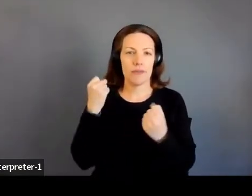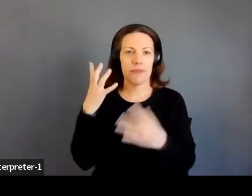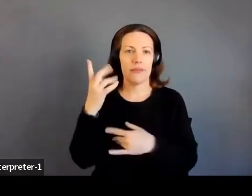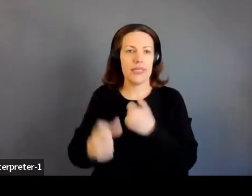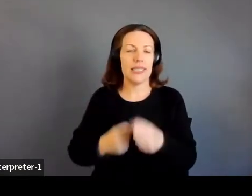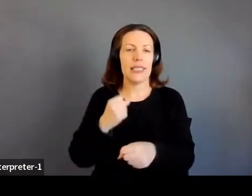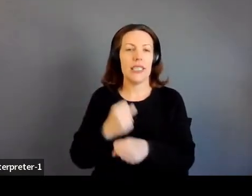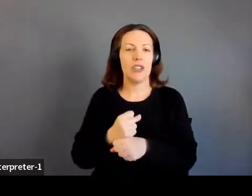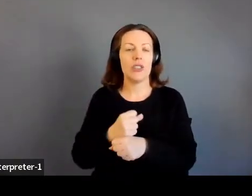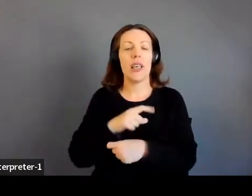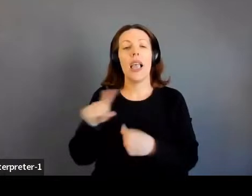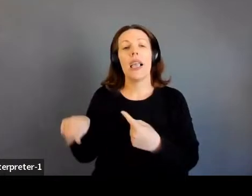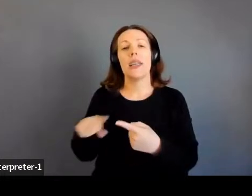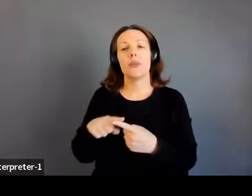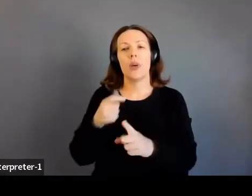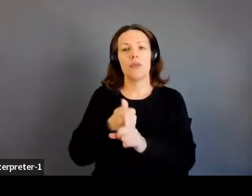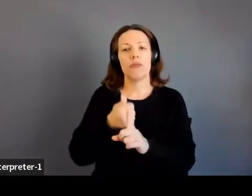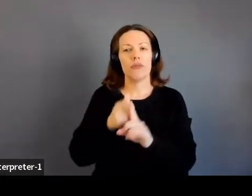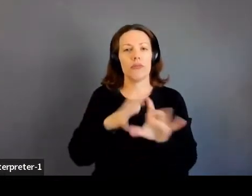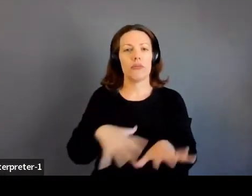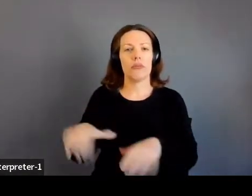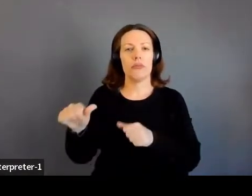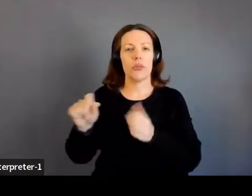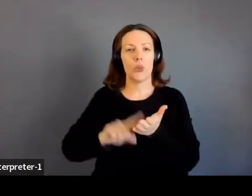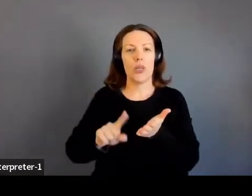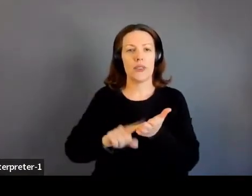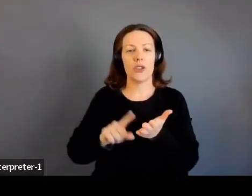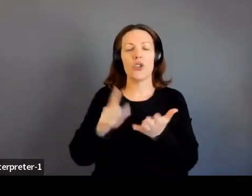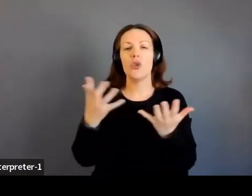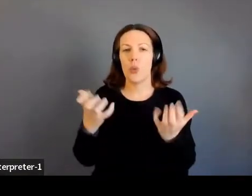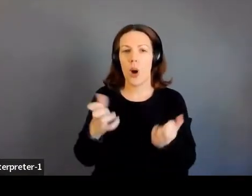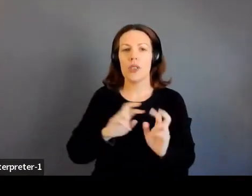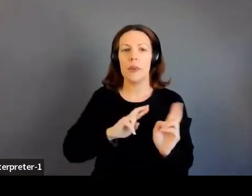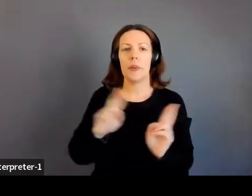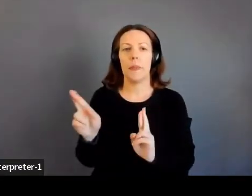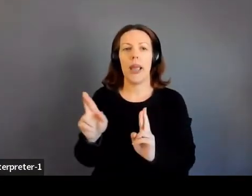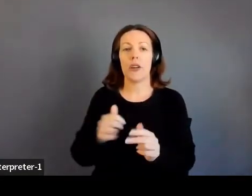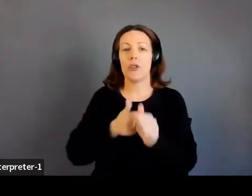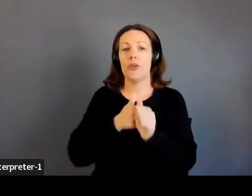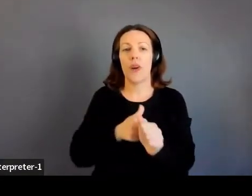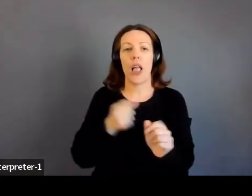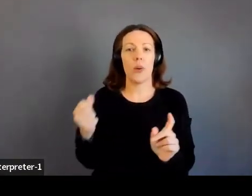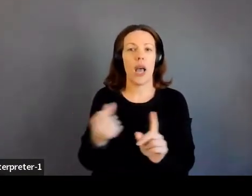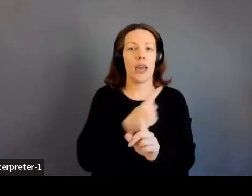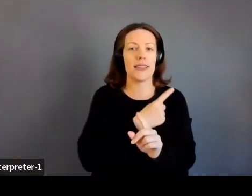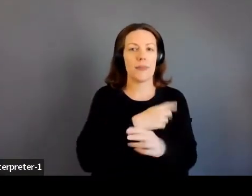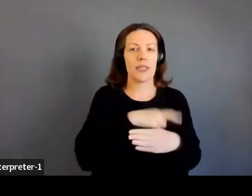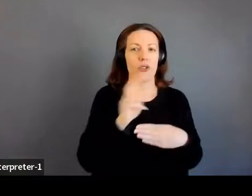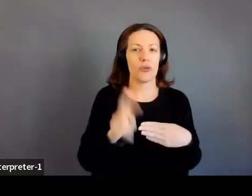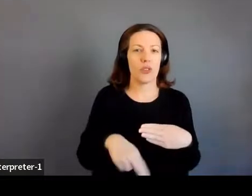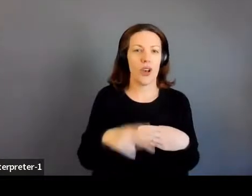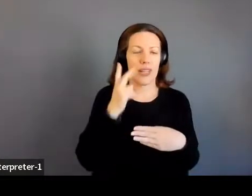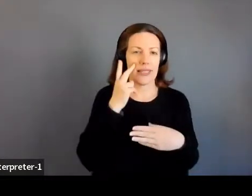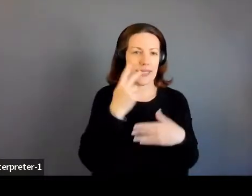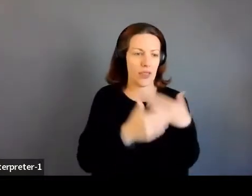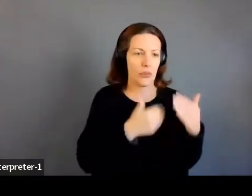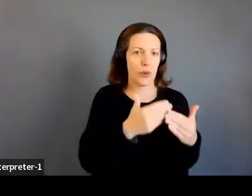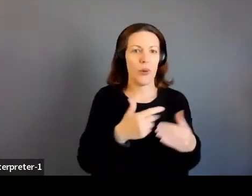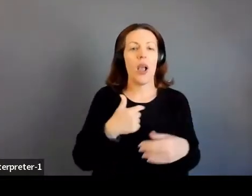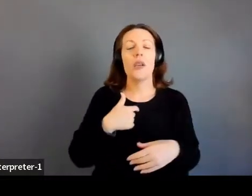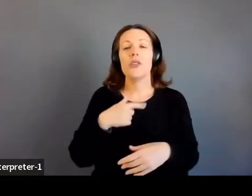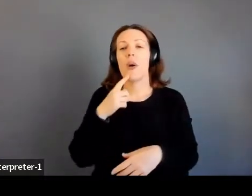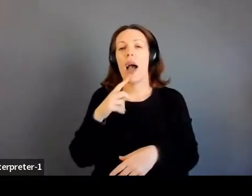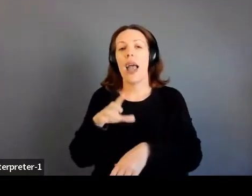when you're doing research, you always want to be prepared to follow an unexpected result and see it through. So I had a risk